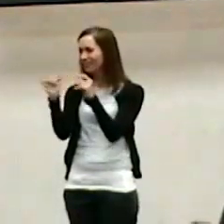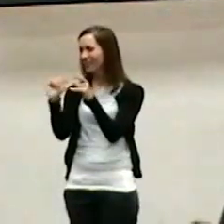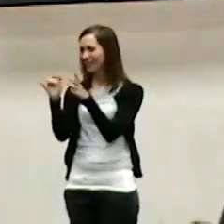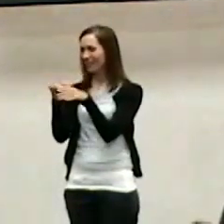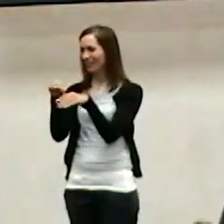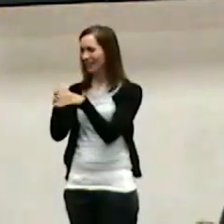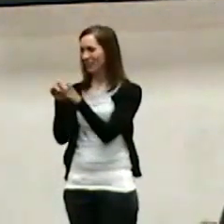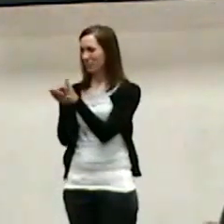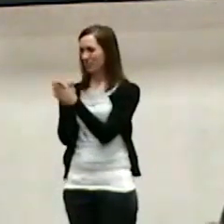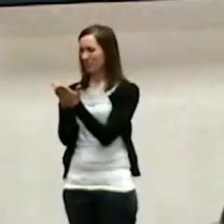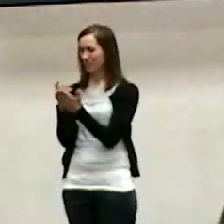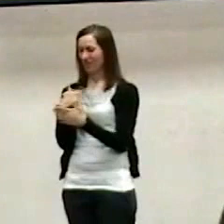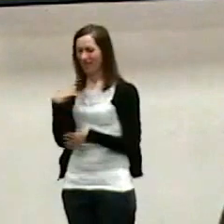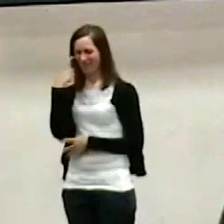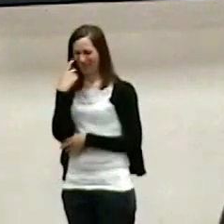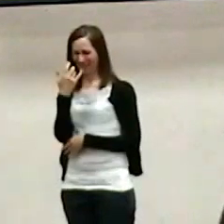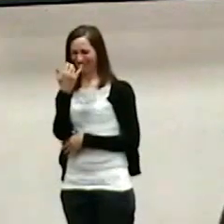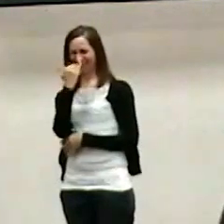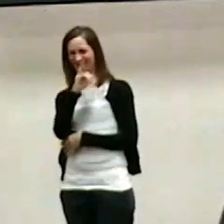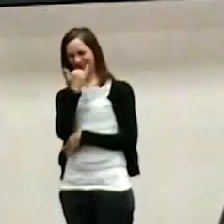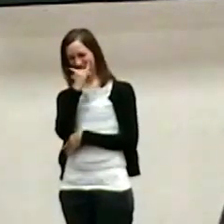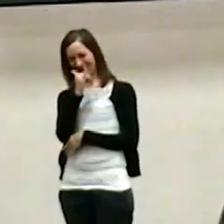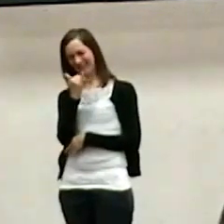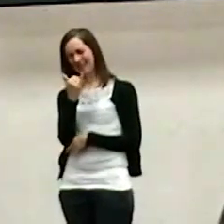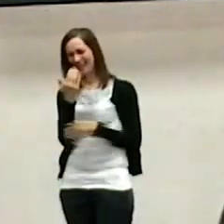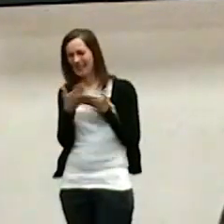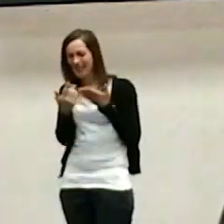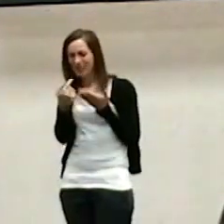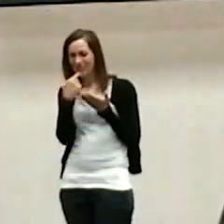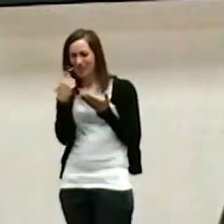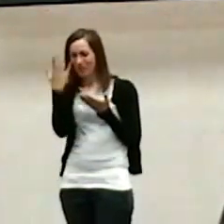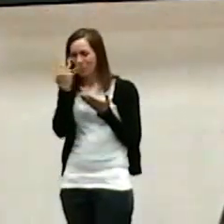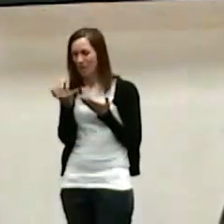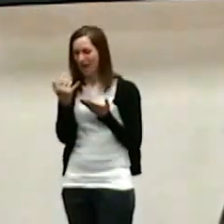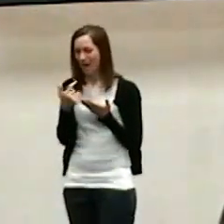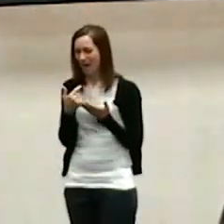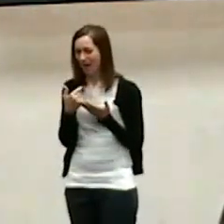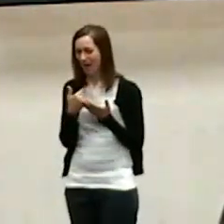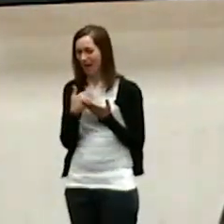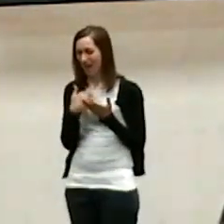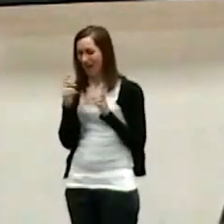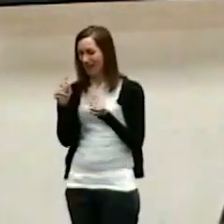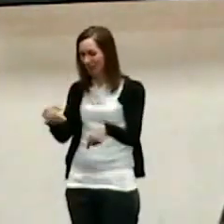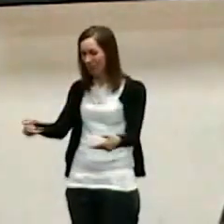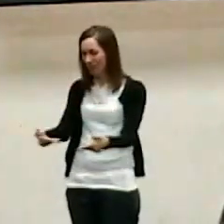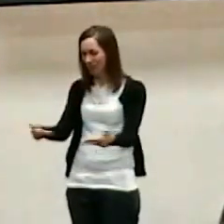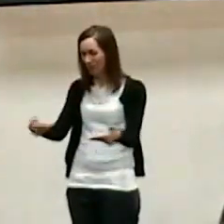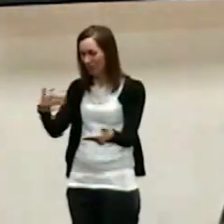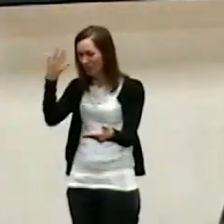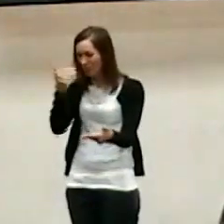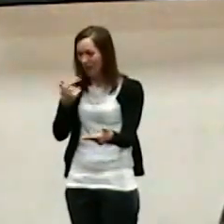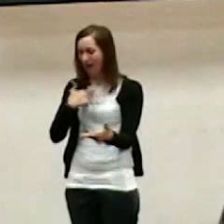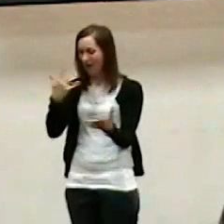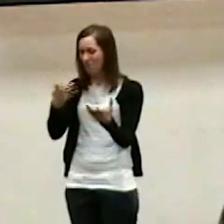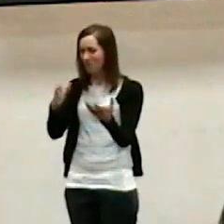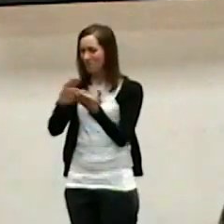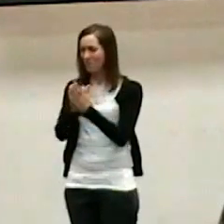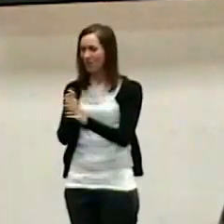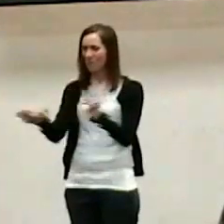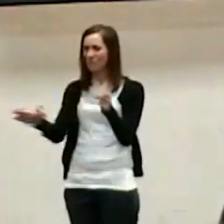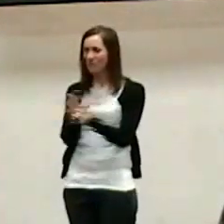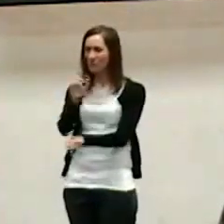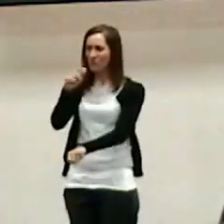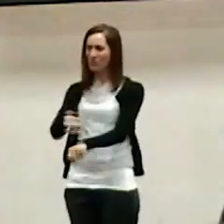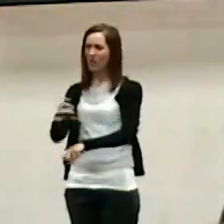Because I was there, I was looking at it through me. I was there wanting to be this full-time minister,